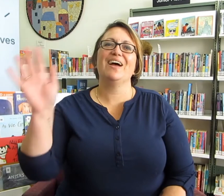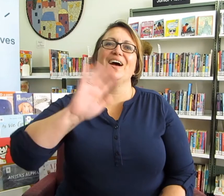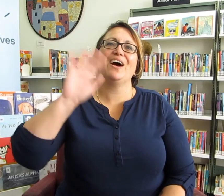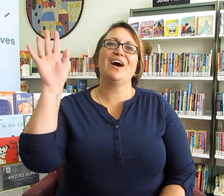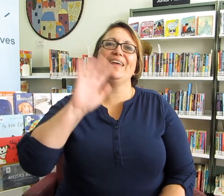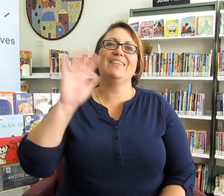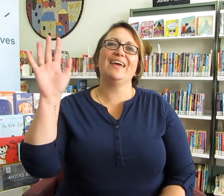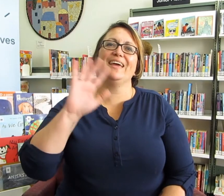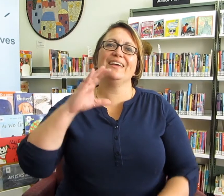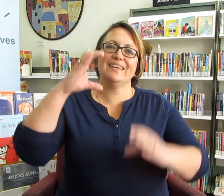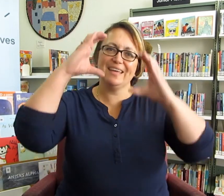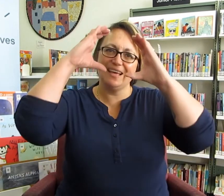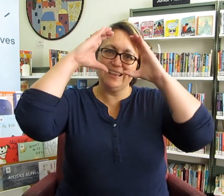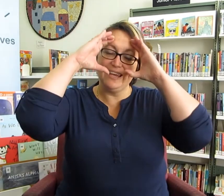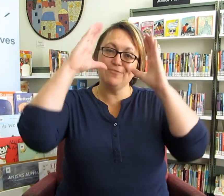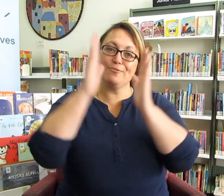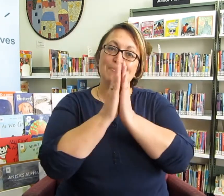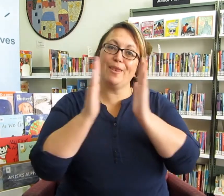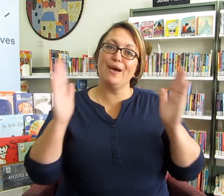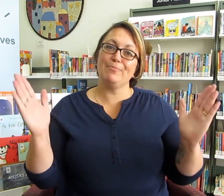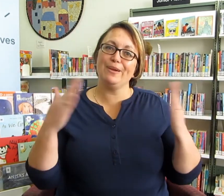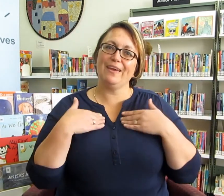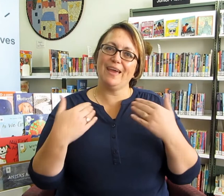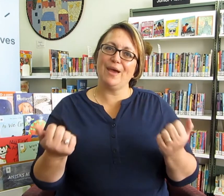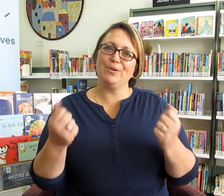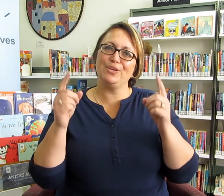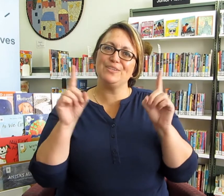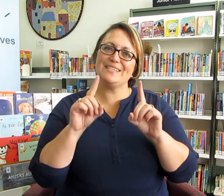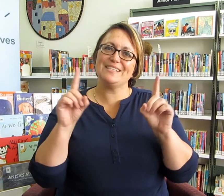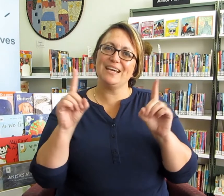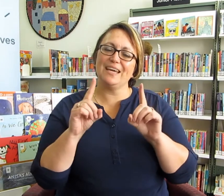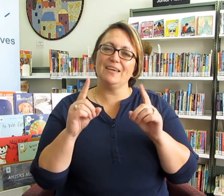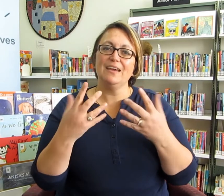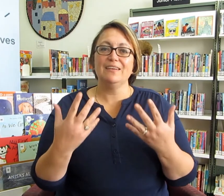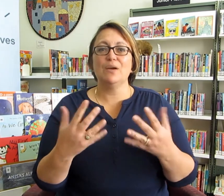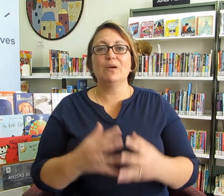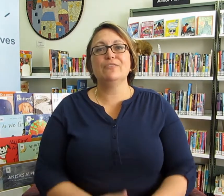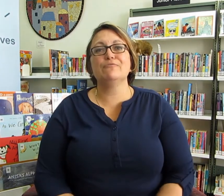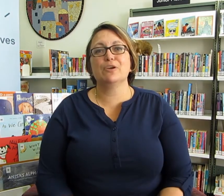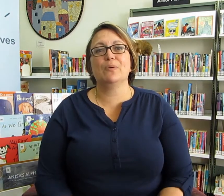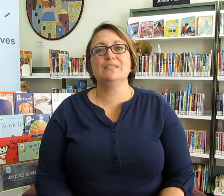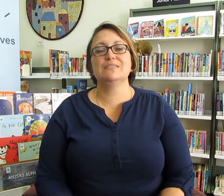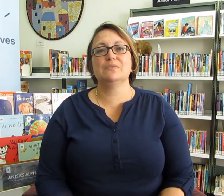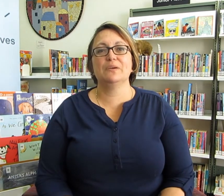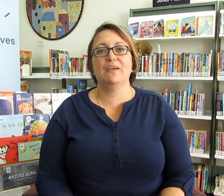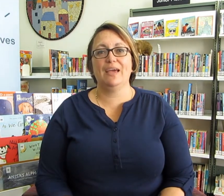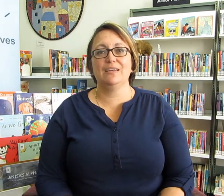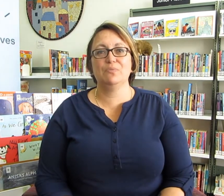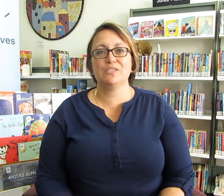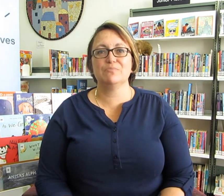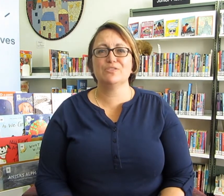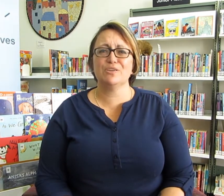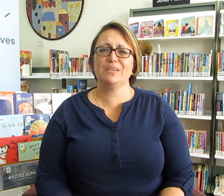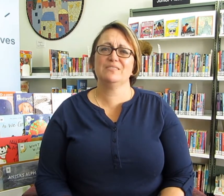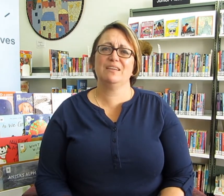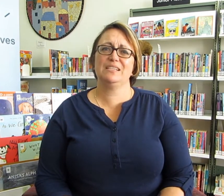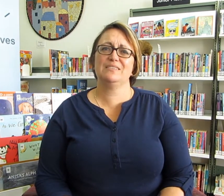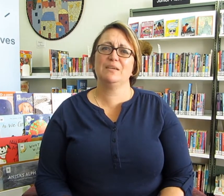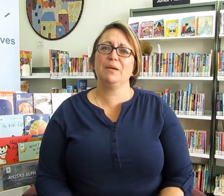Hi there, Claire from the library. How are you today? Now one of the requests that we've had, which I'm so excited to see people